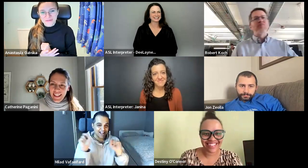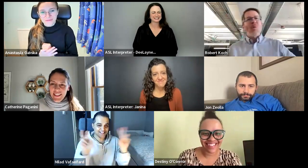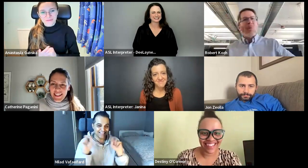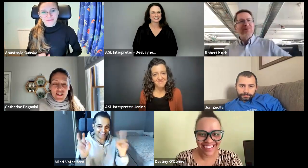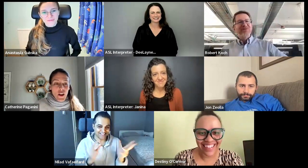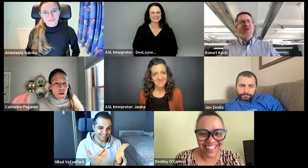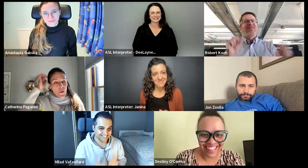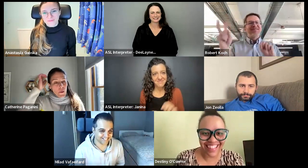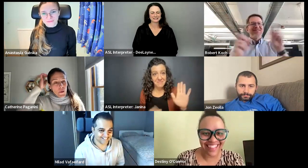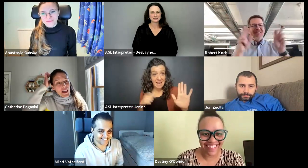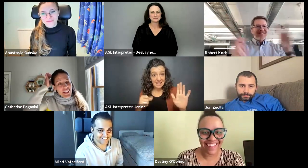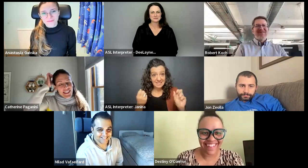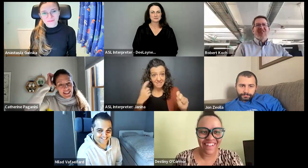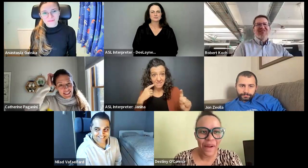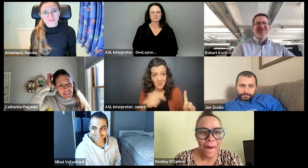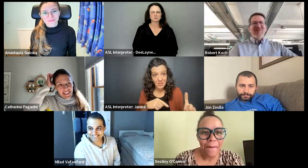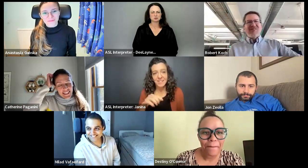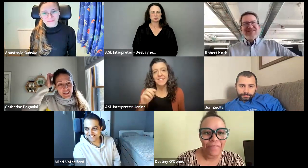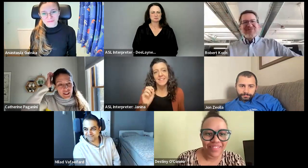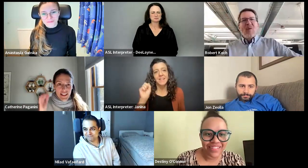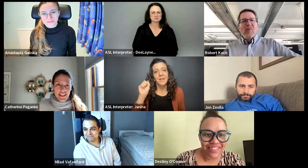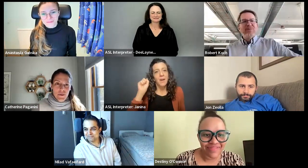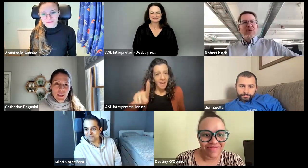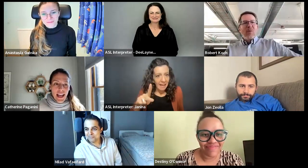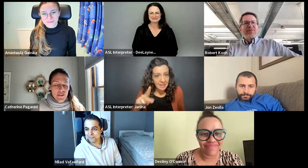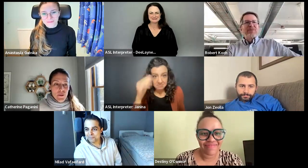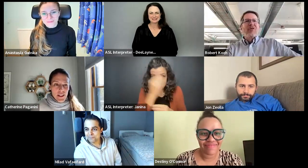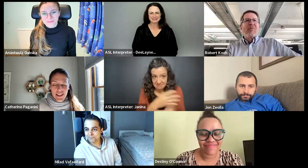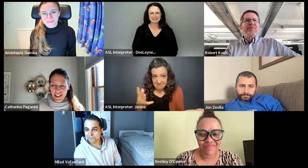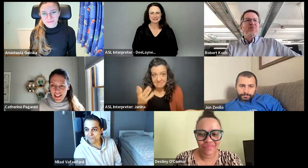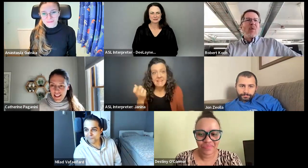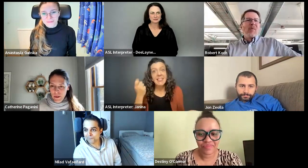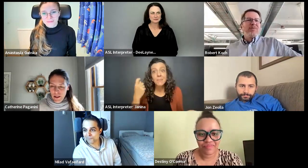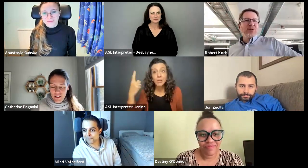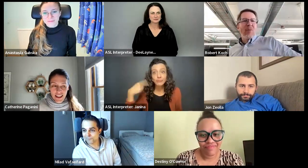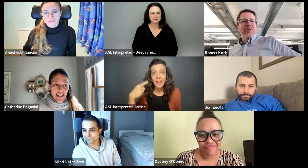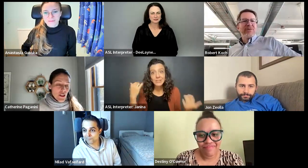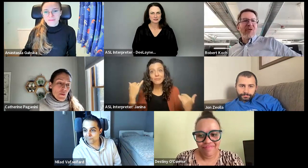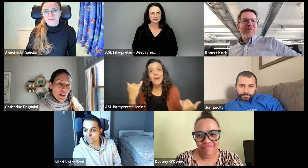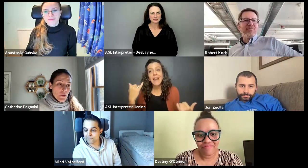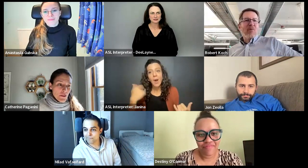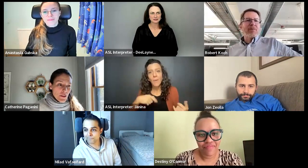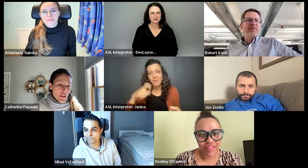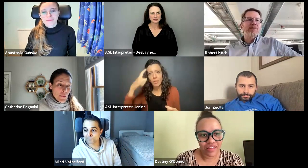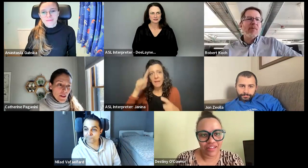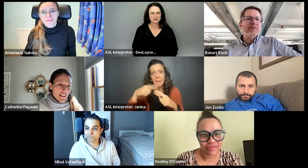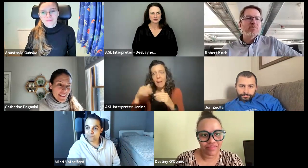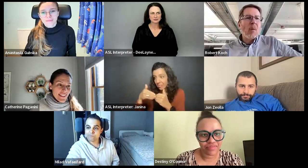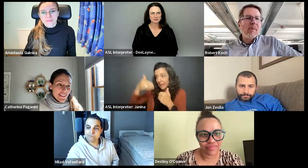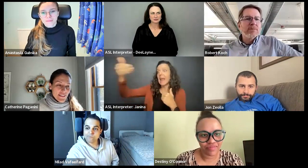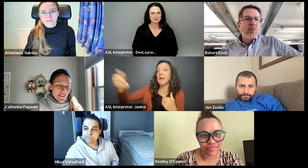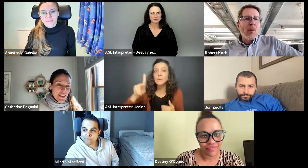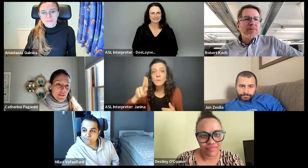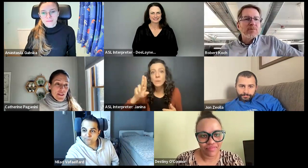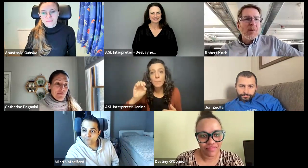Okay, great. So, it's a little crazy that we have to be thinking about the next KubeCon before the KubeCon